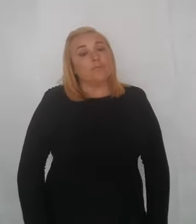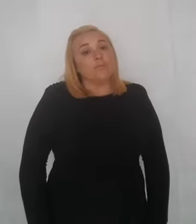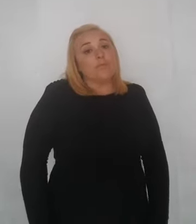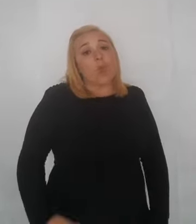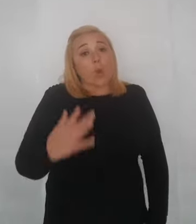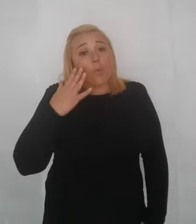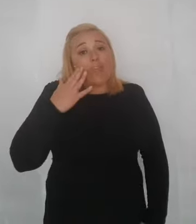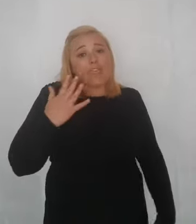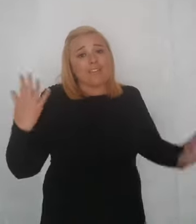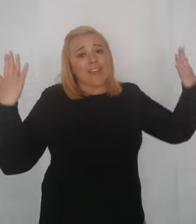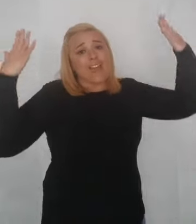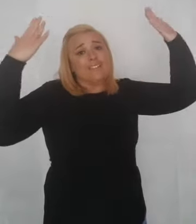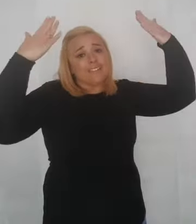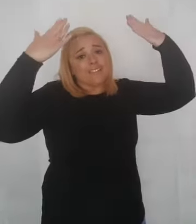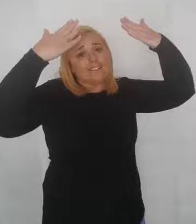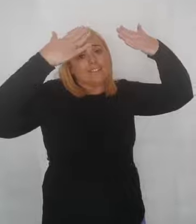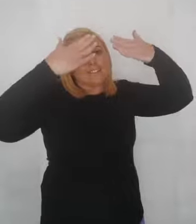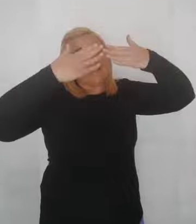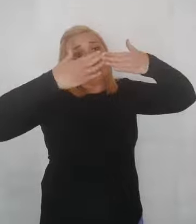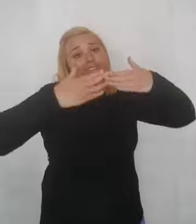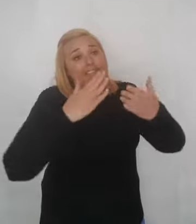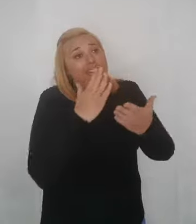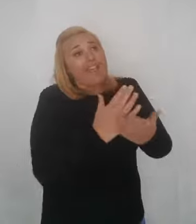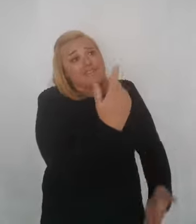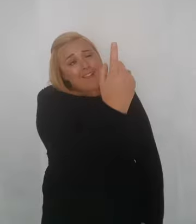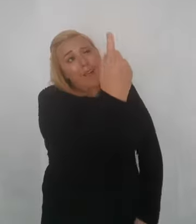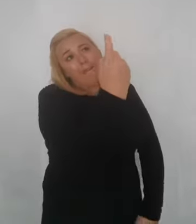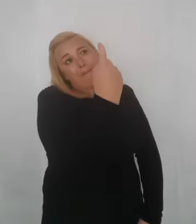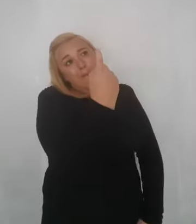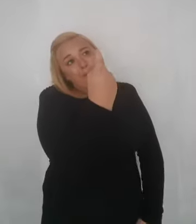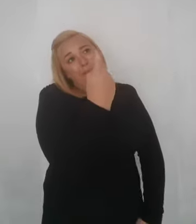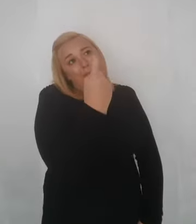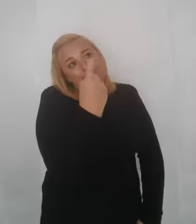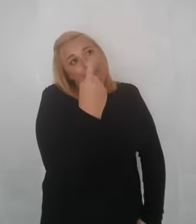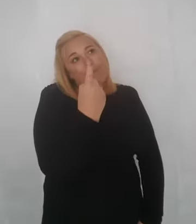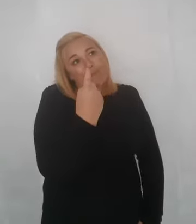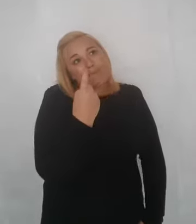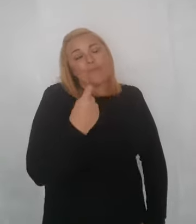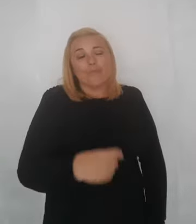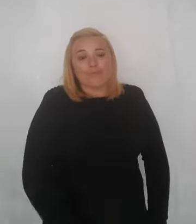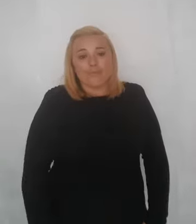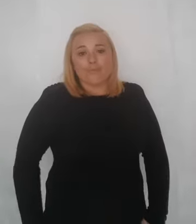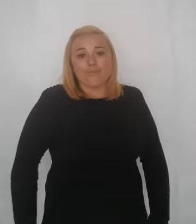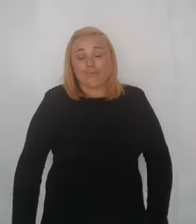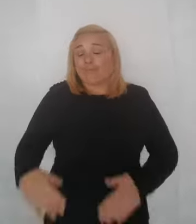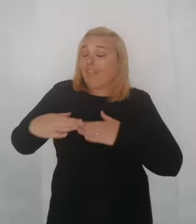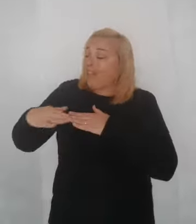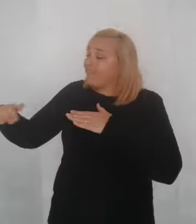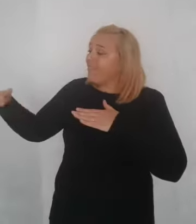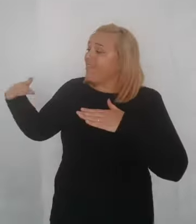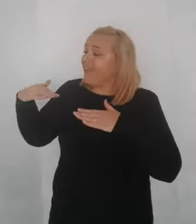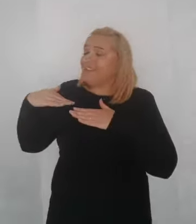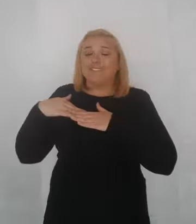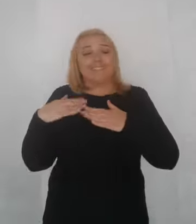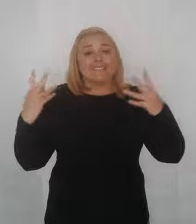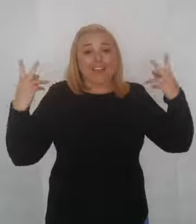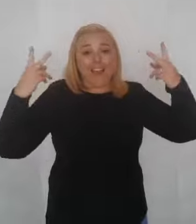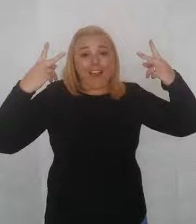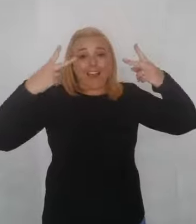When the night has come, and the land is dark,